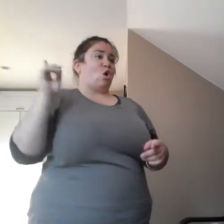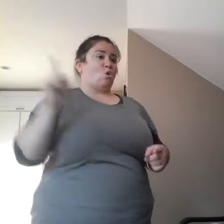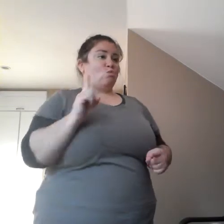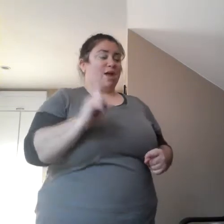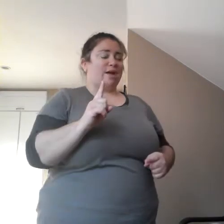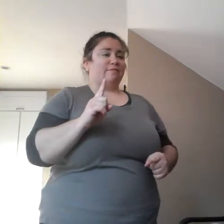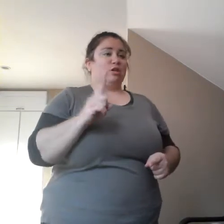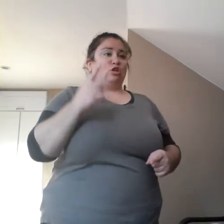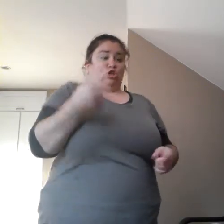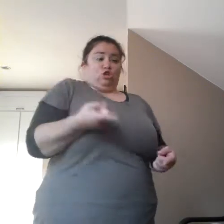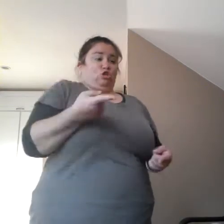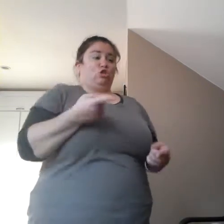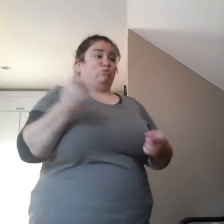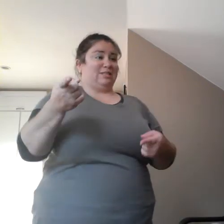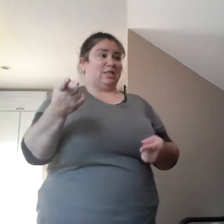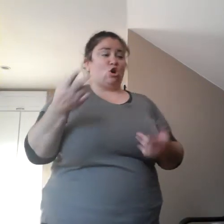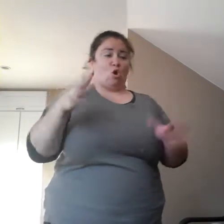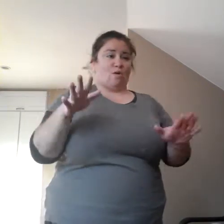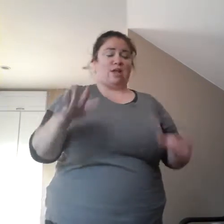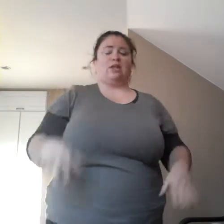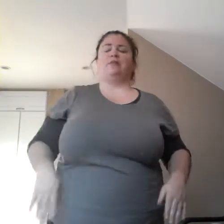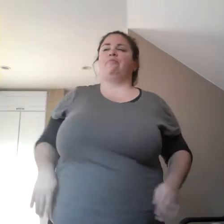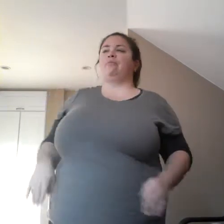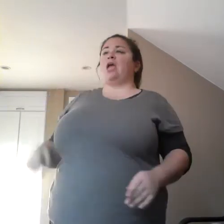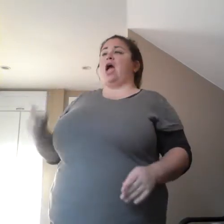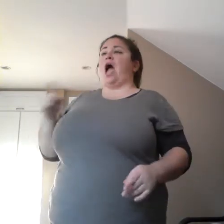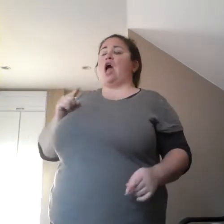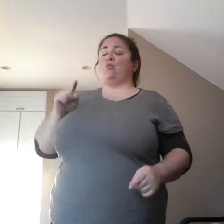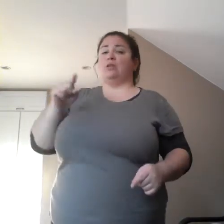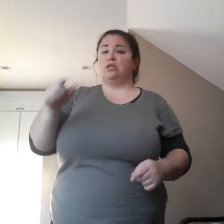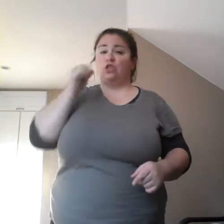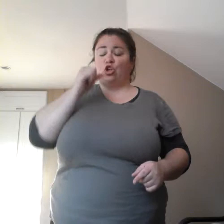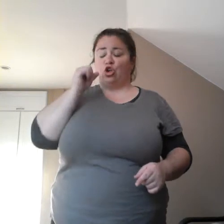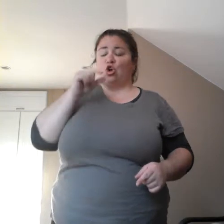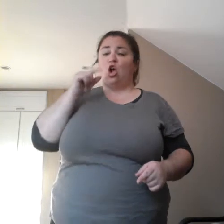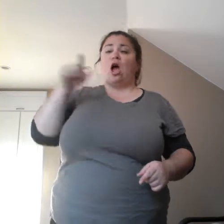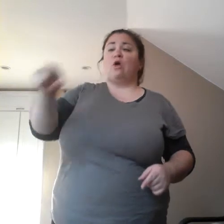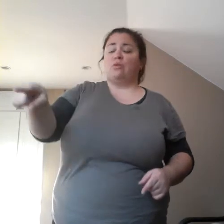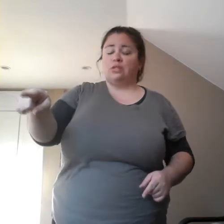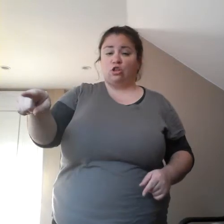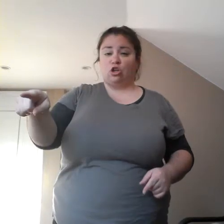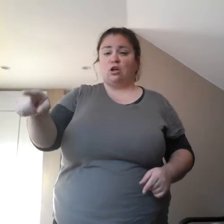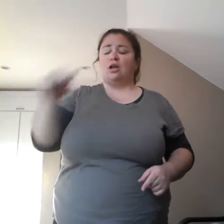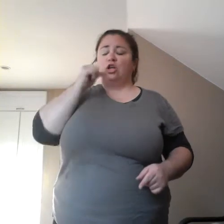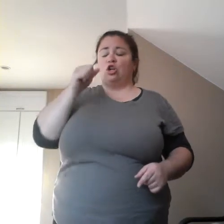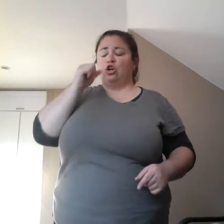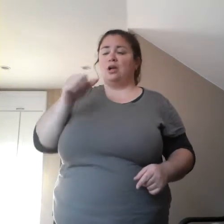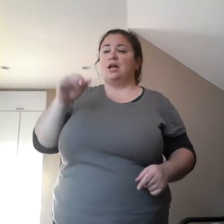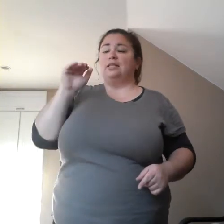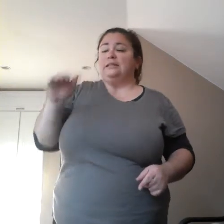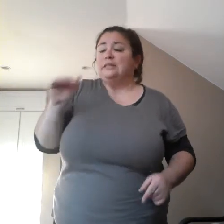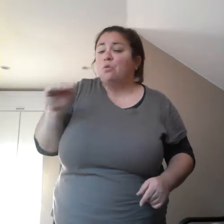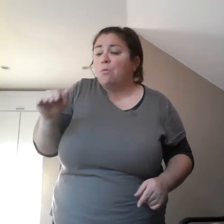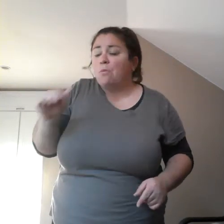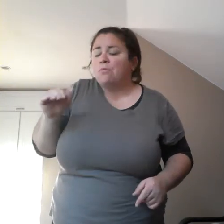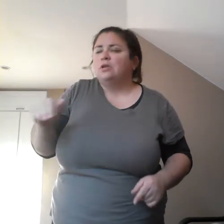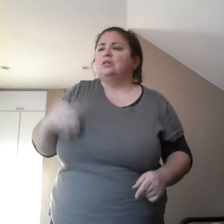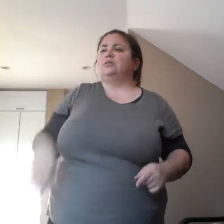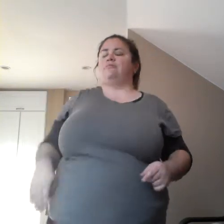So, I went over to her to tap her to wake her up. And as I got closer, I realized that she